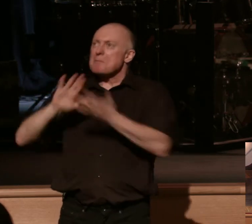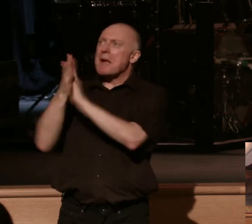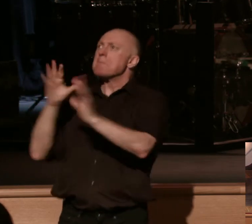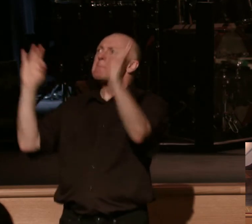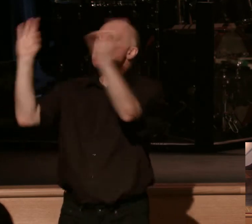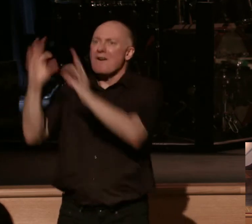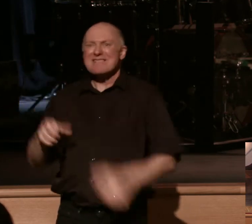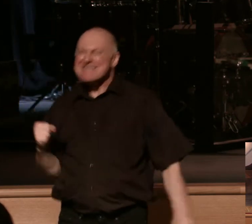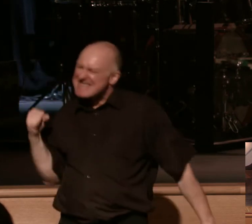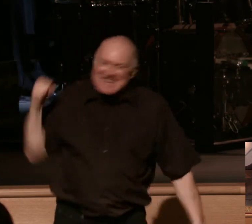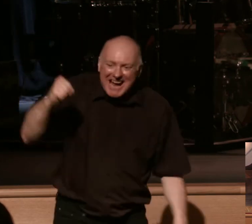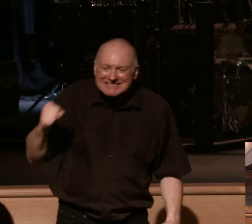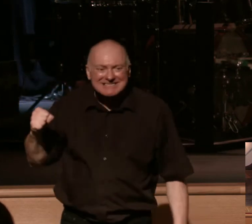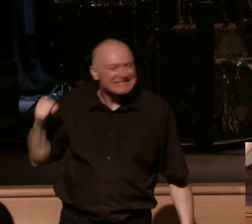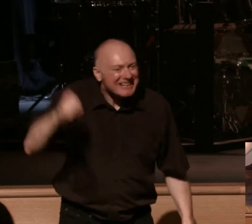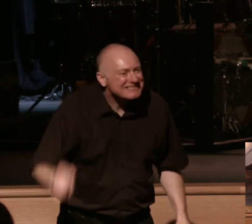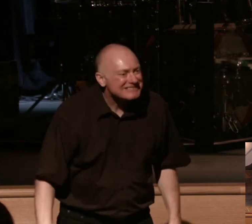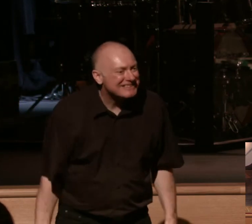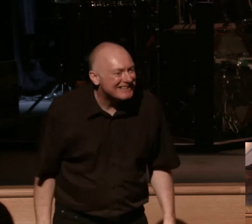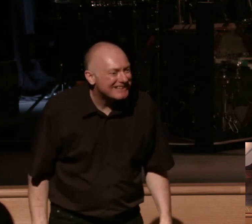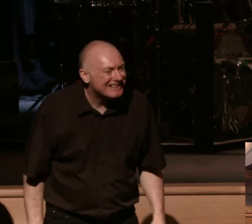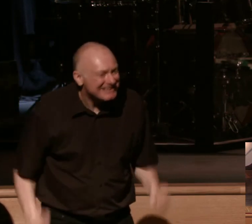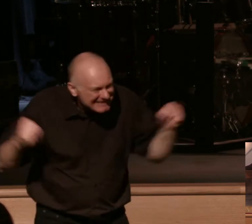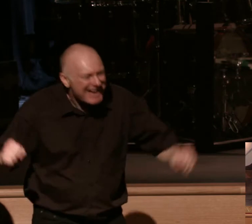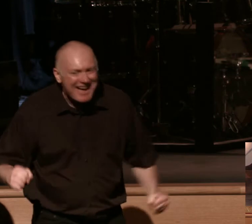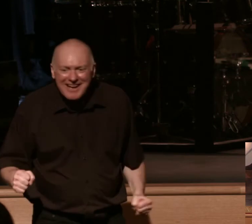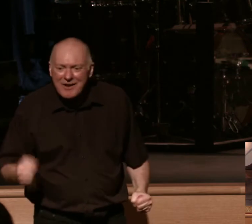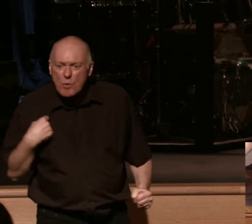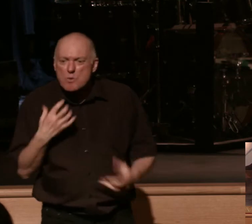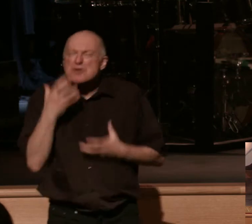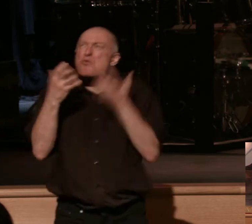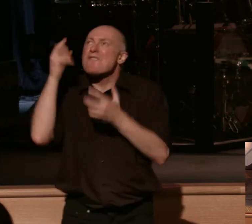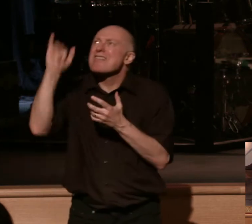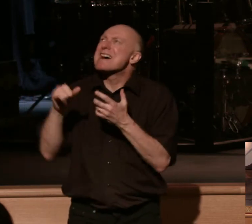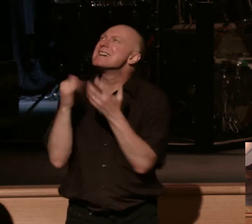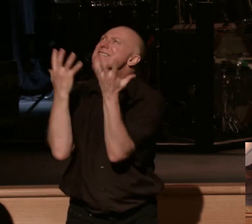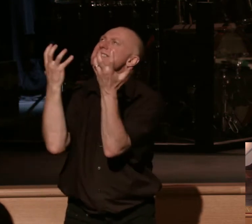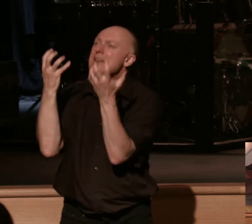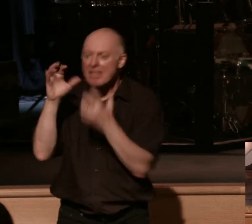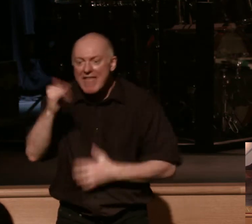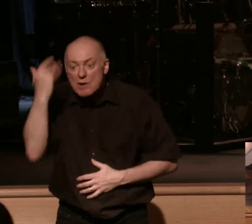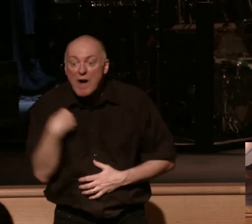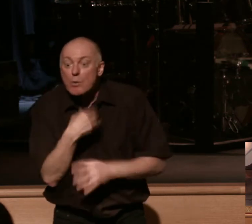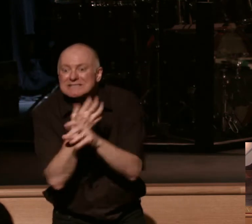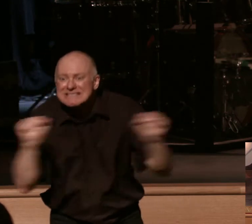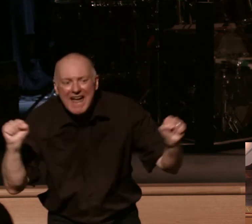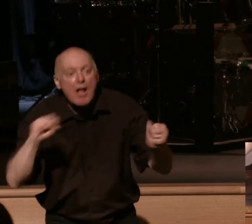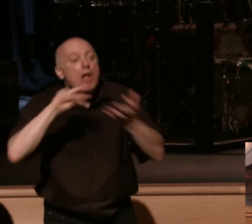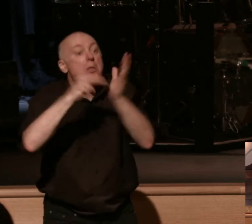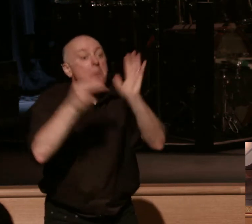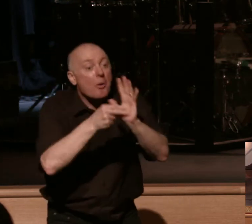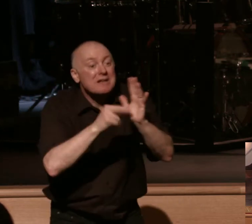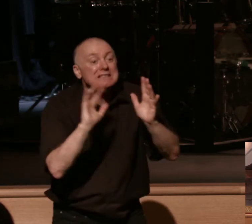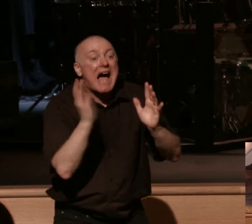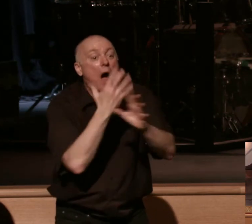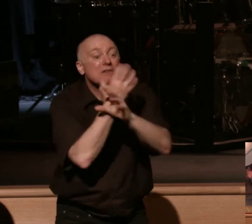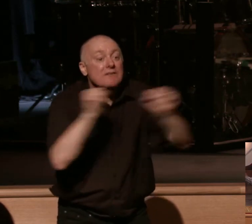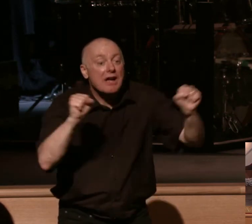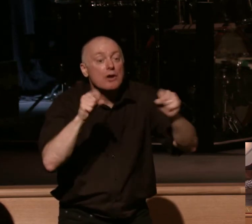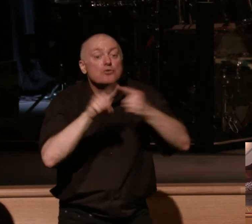yeah yeah yeah we groan for that for in this hope we were saved you see the purpose of our salvation is to be completed